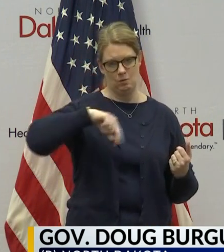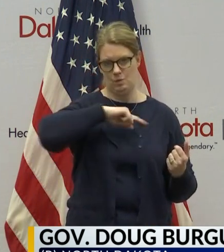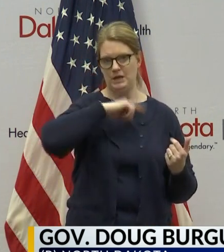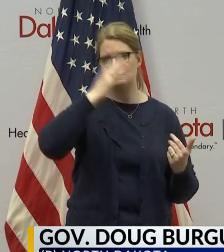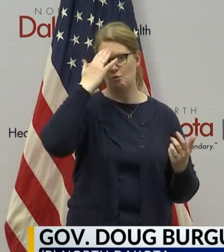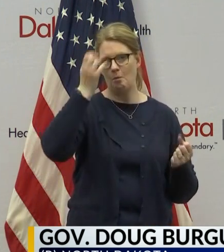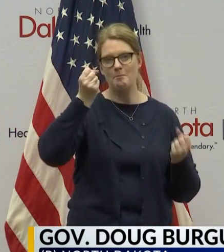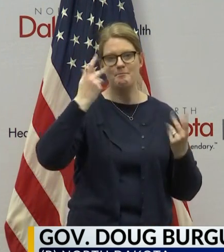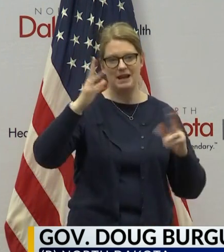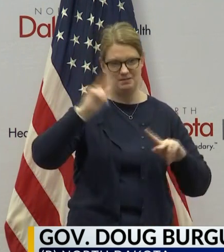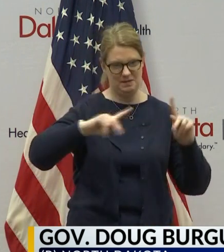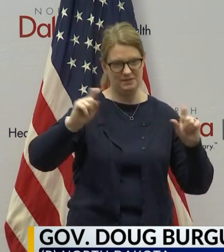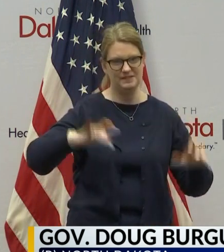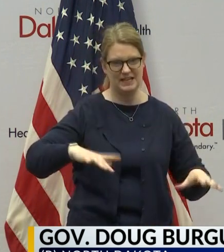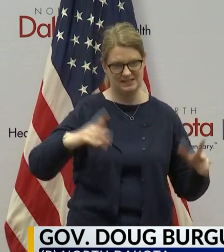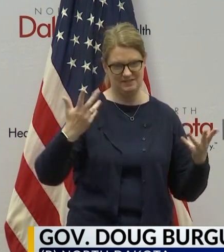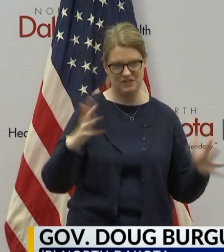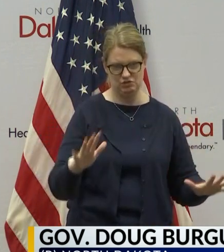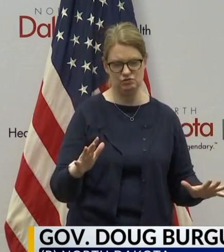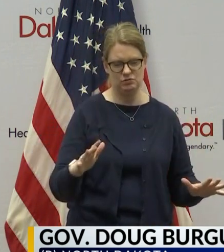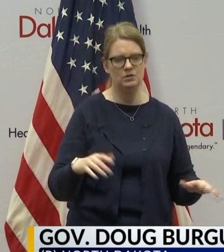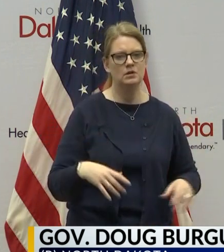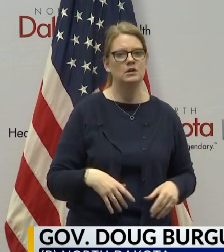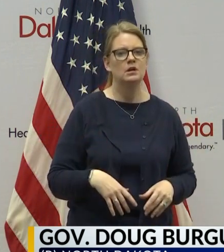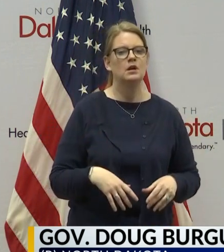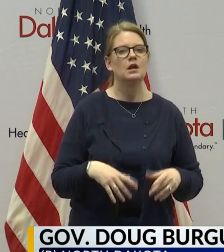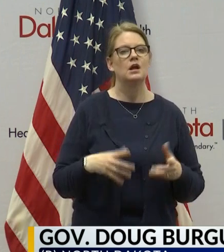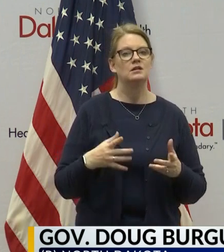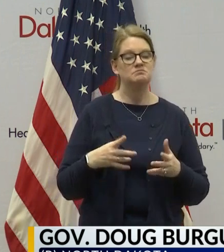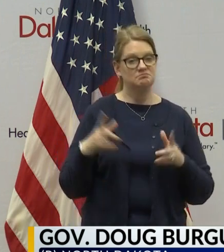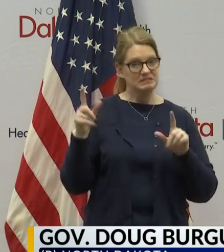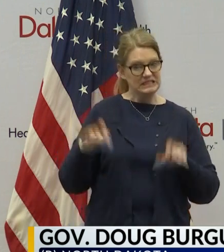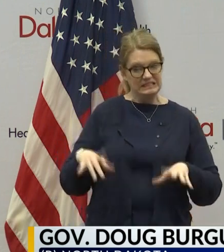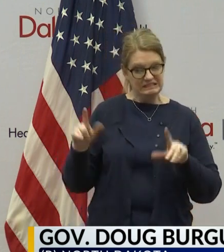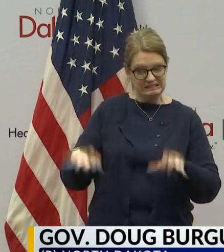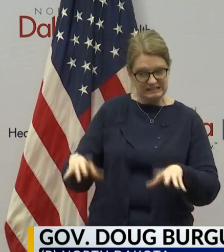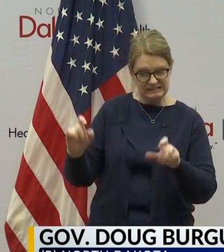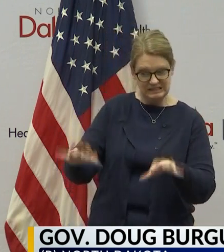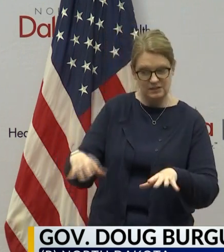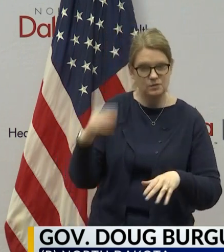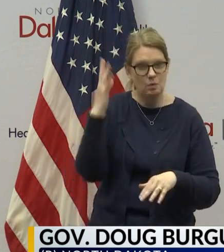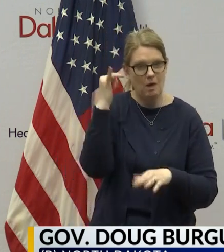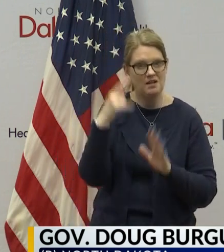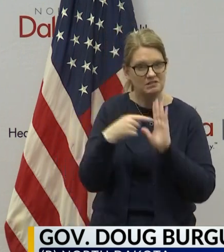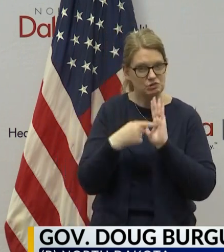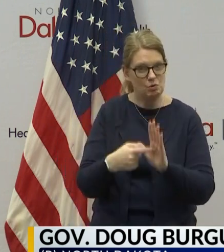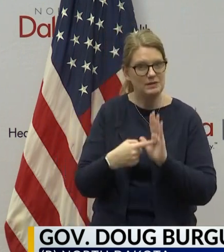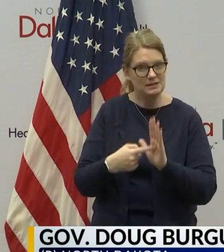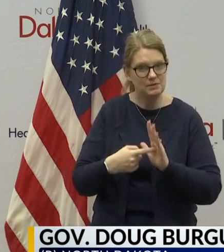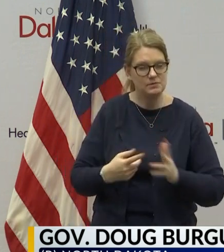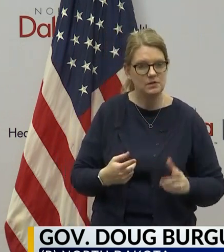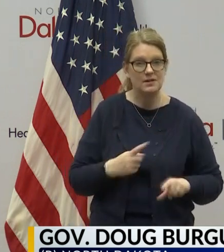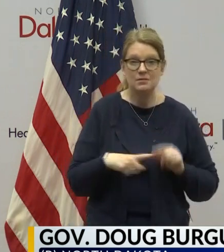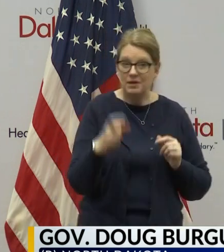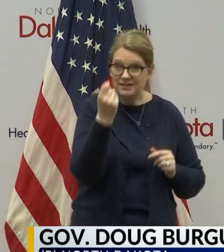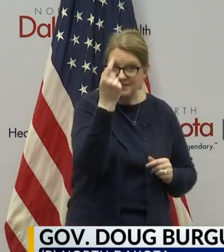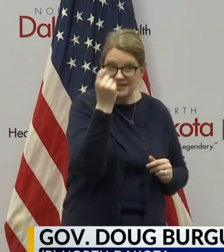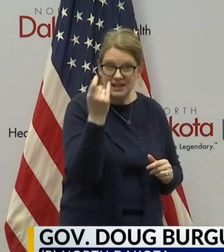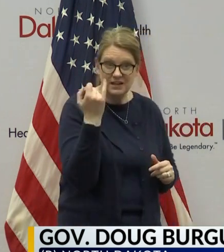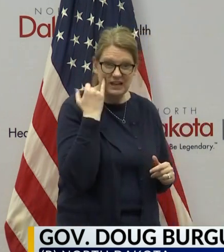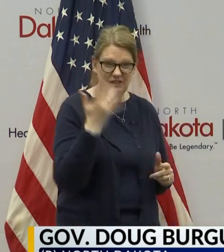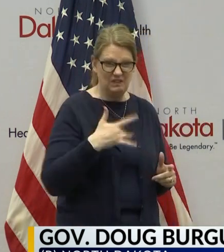lot of people have been tested and they're getting tested in many cases because they're symptomatic. But if you're not feeling well,